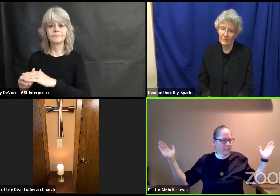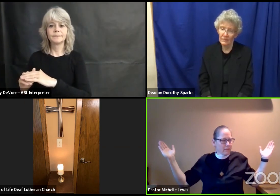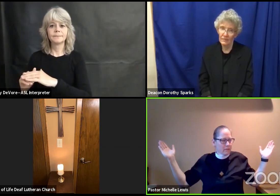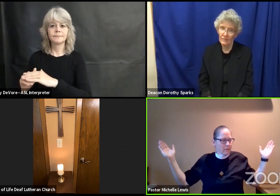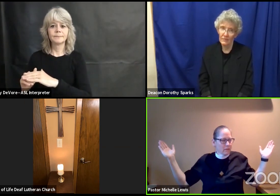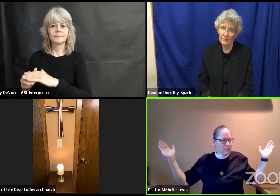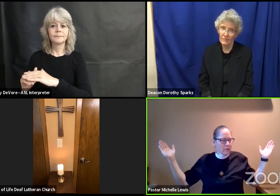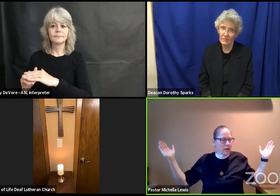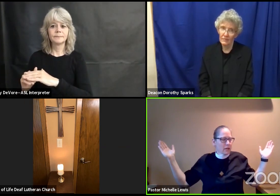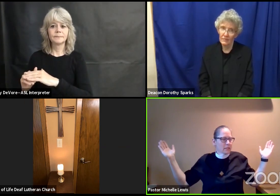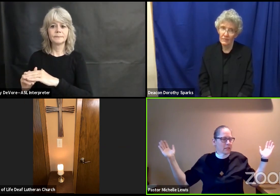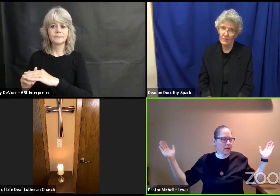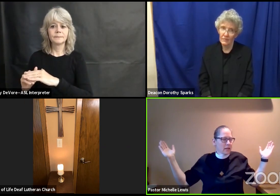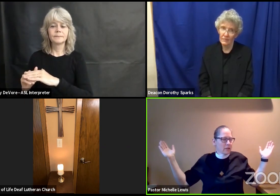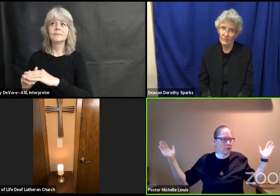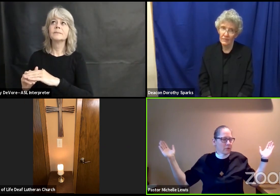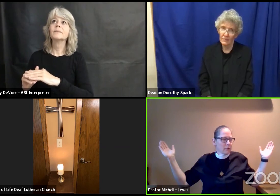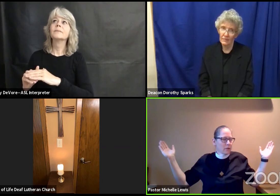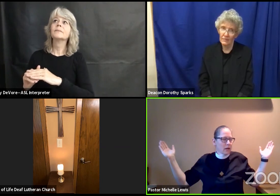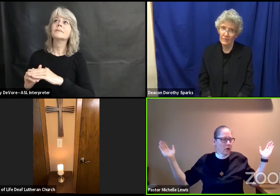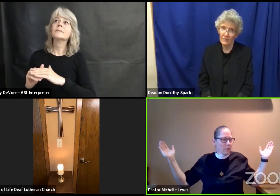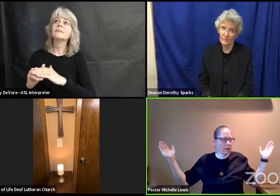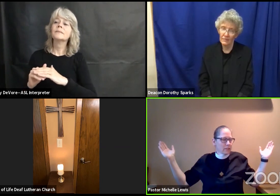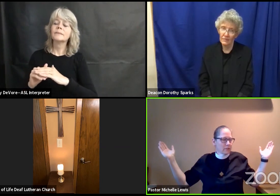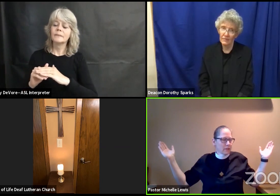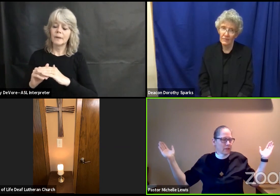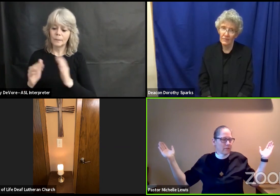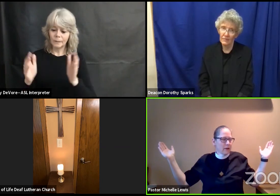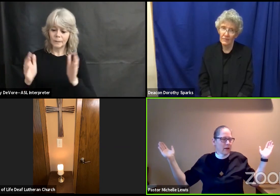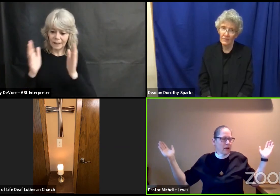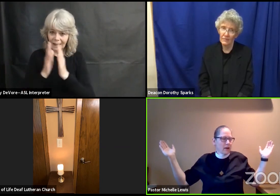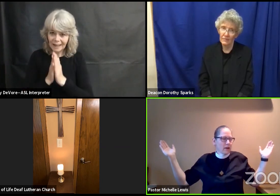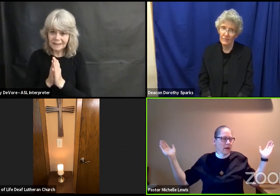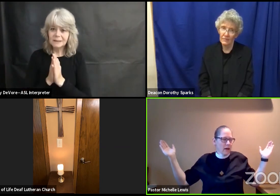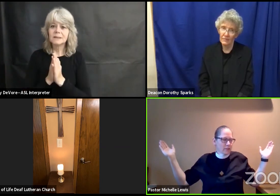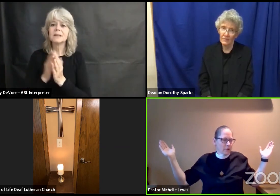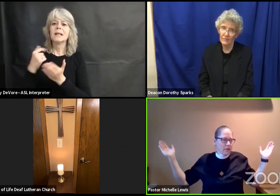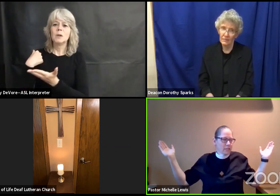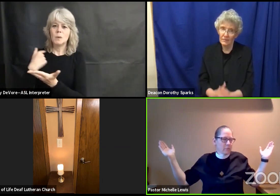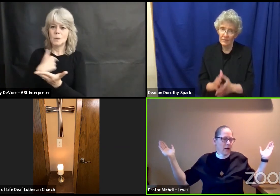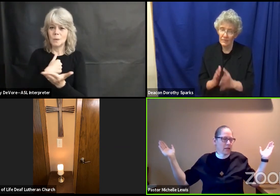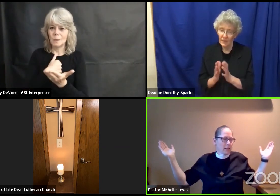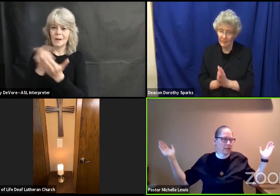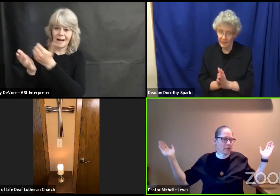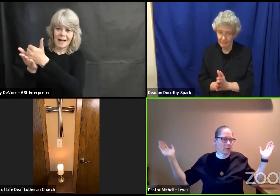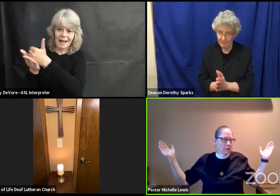we ask that you help us to live as Christ's body in the world